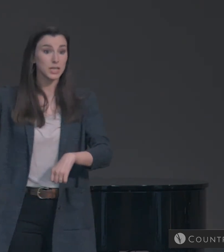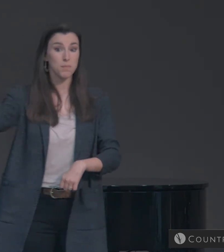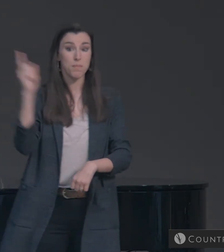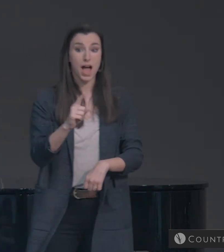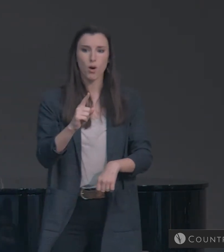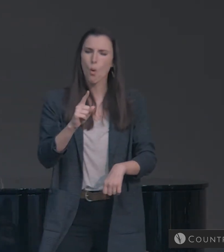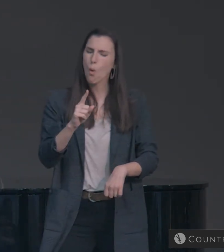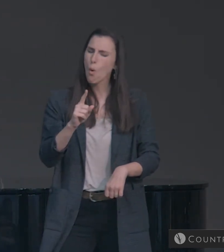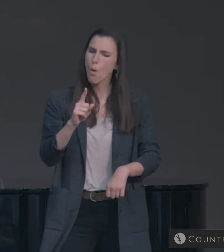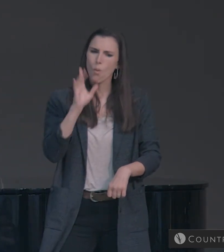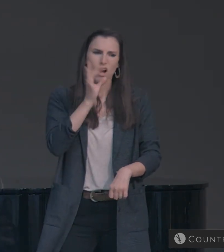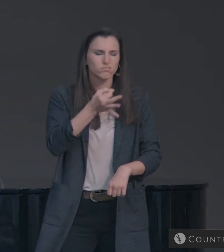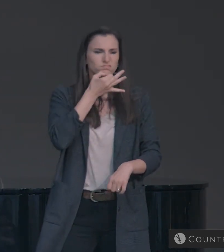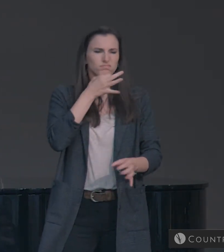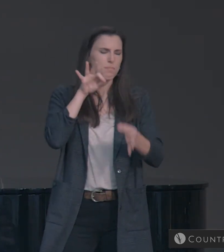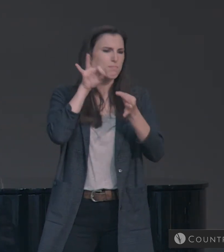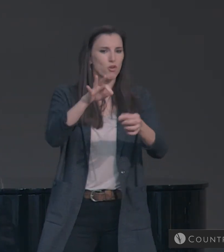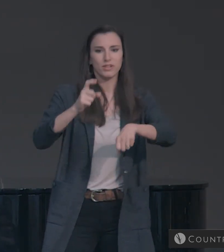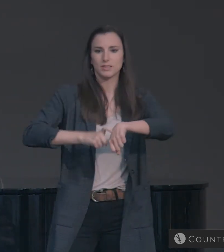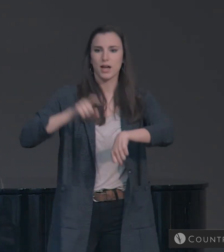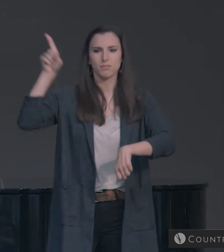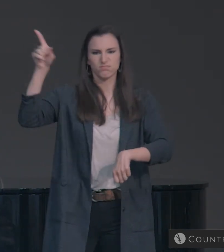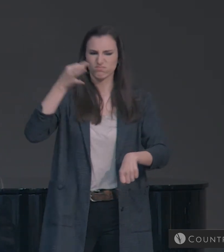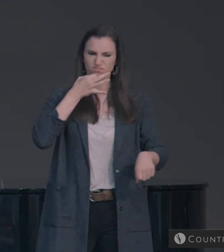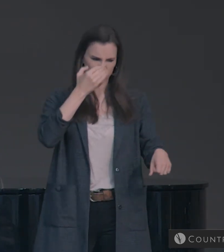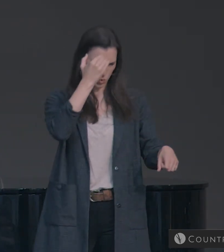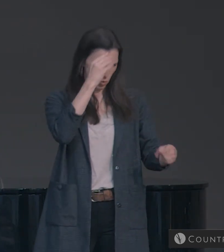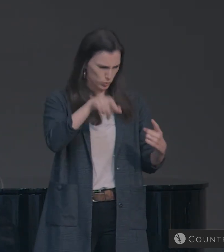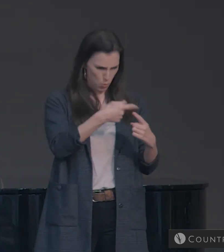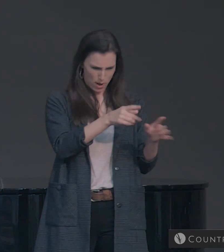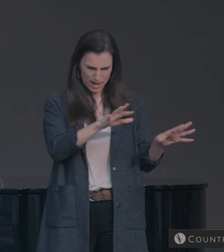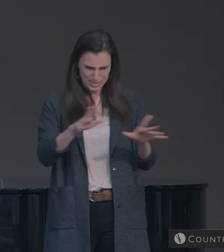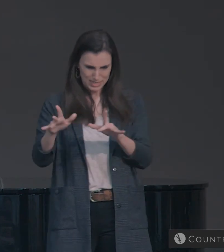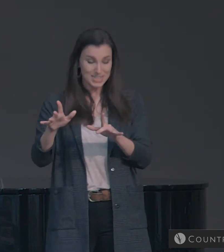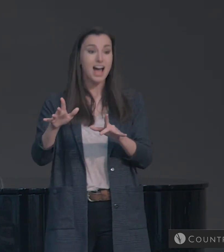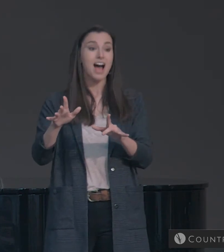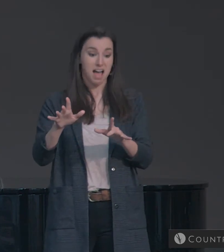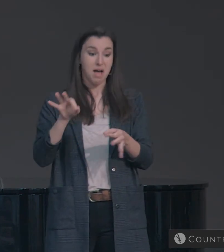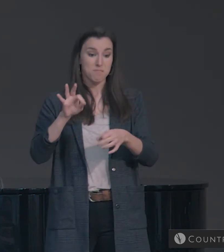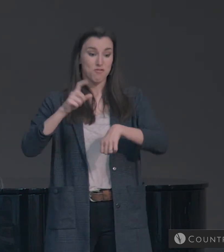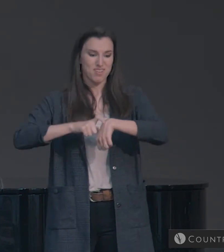and purposeful moment possible.